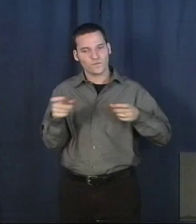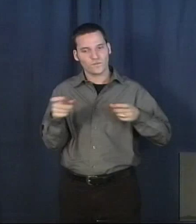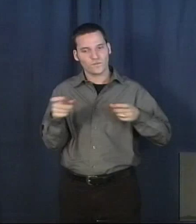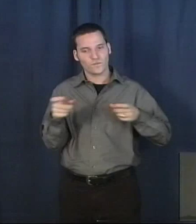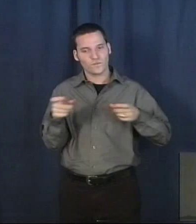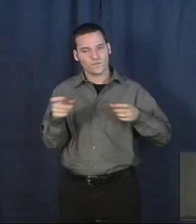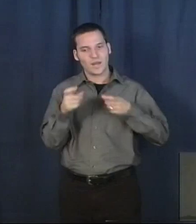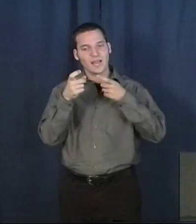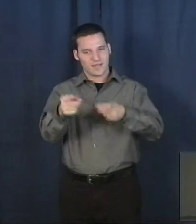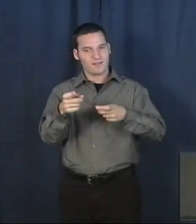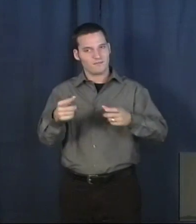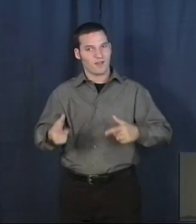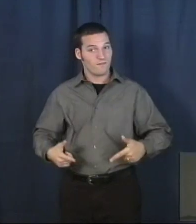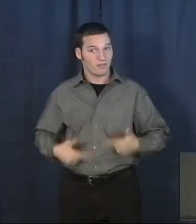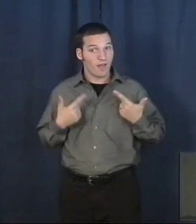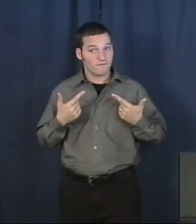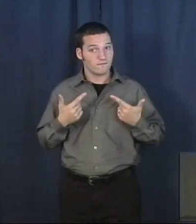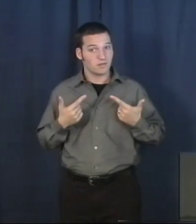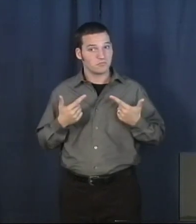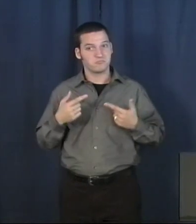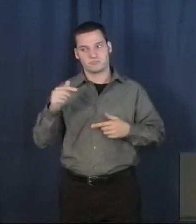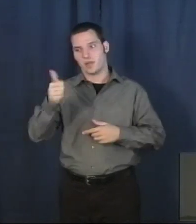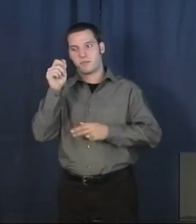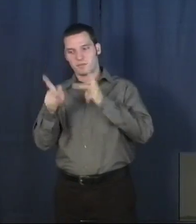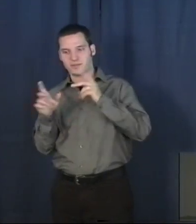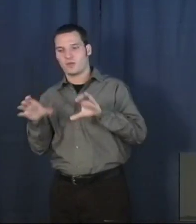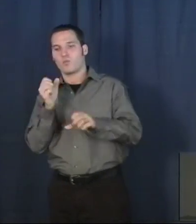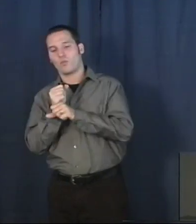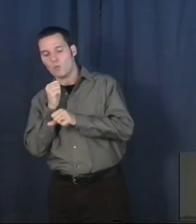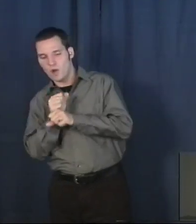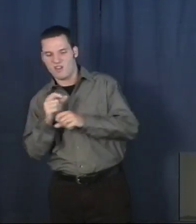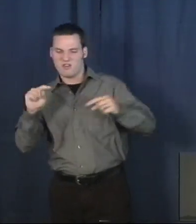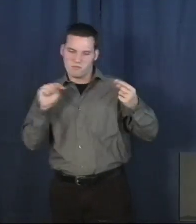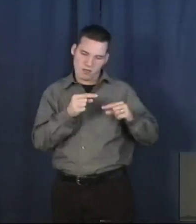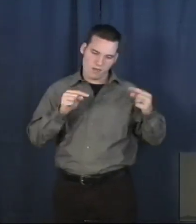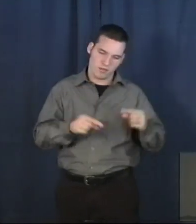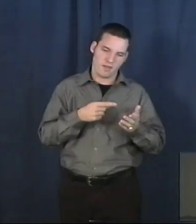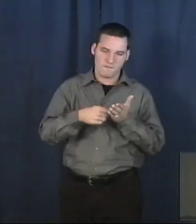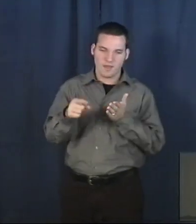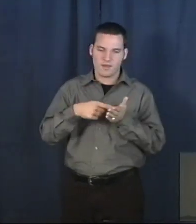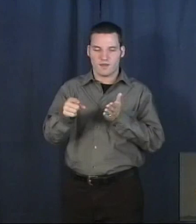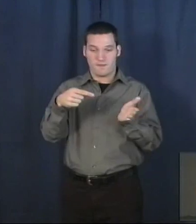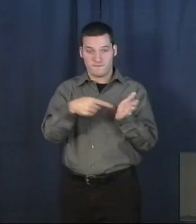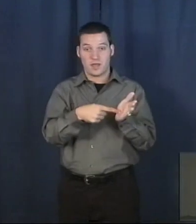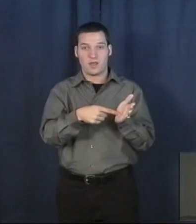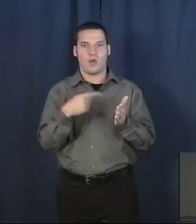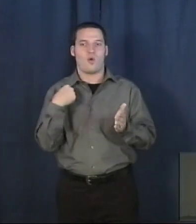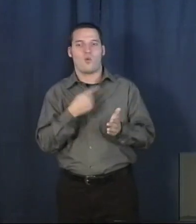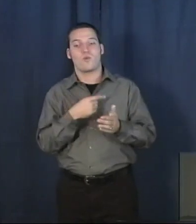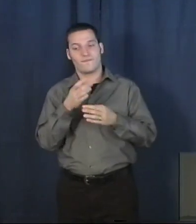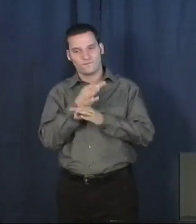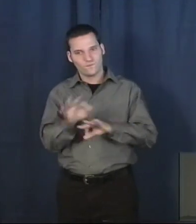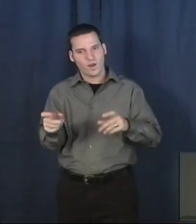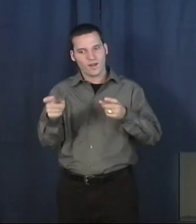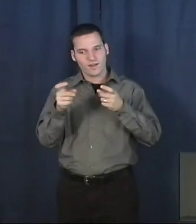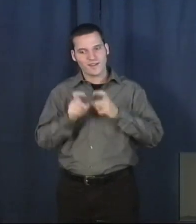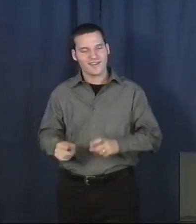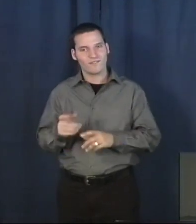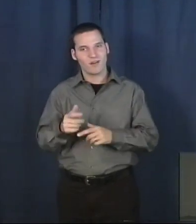Somebody else did the work, went through the pain, paid all the bills, and you and I got free gift, physical life. Getting born